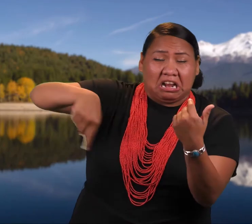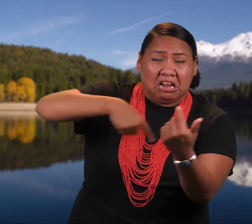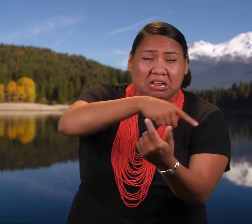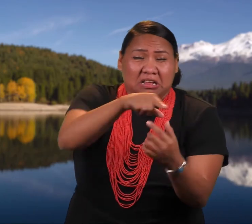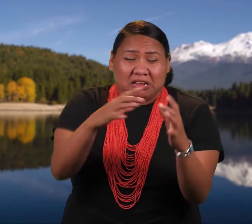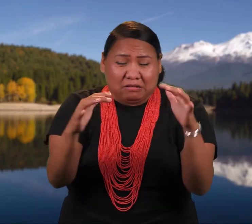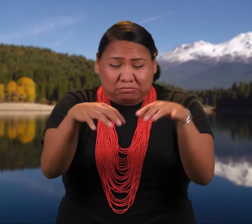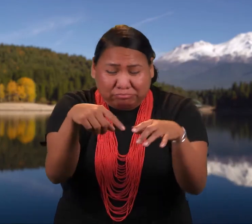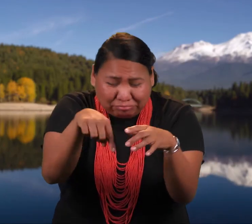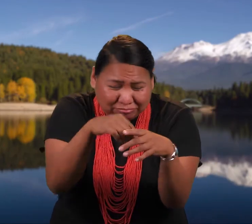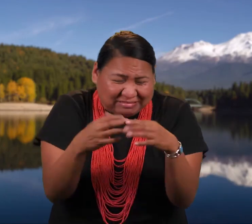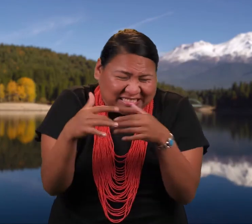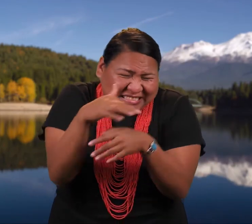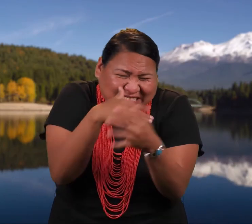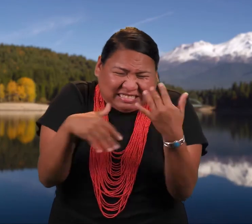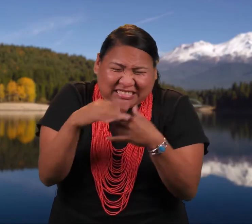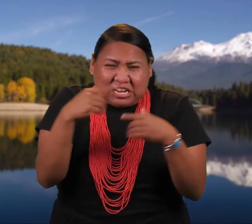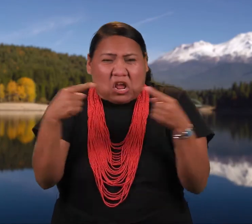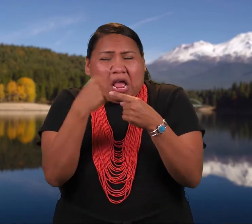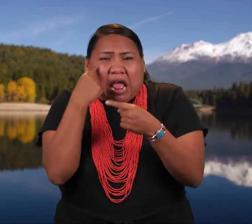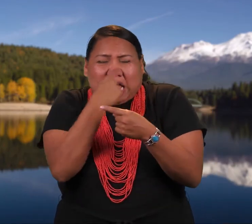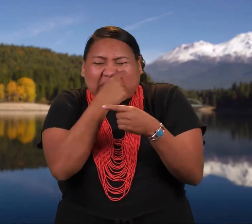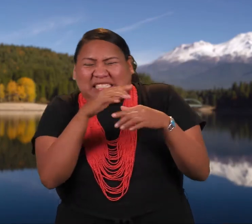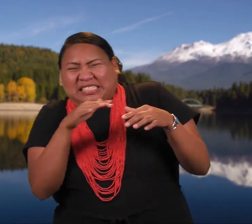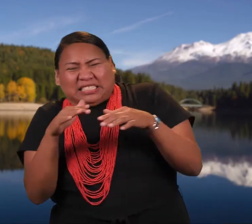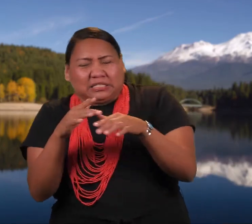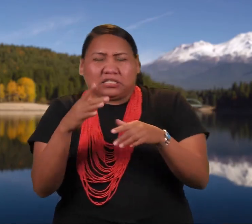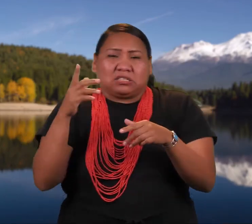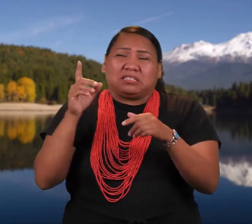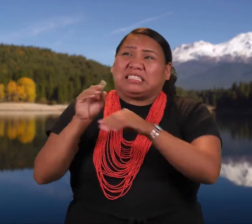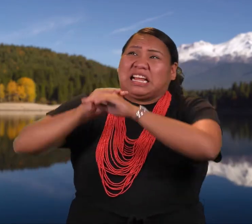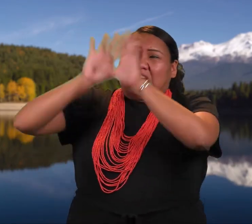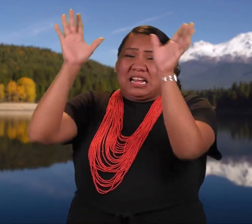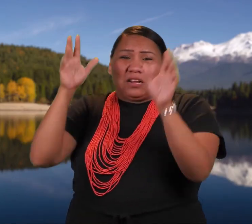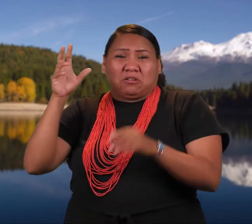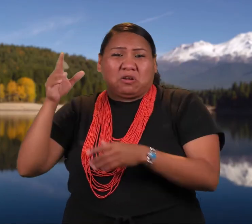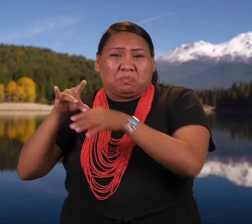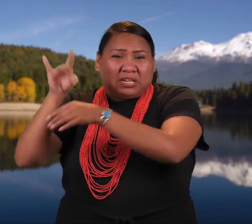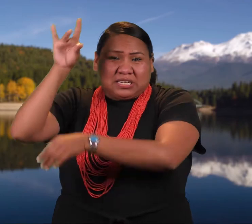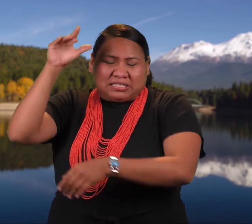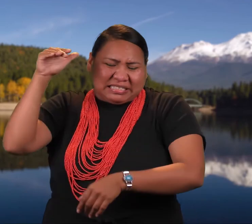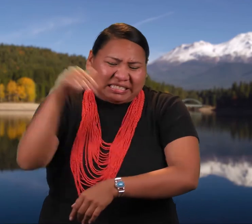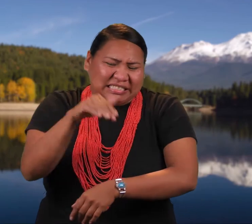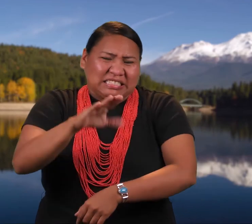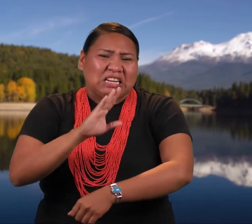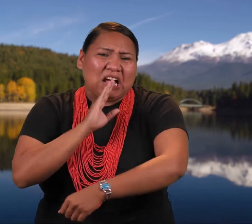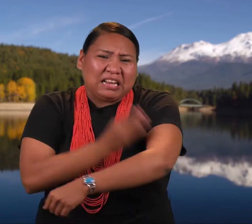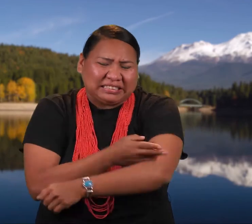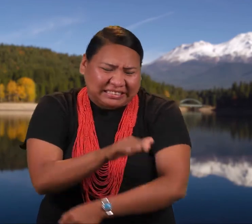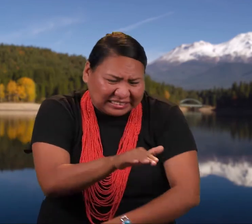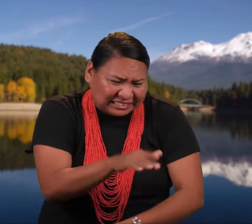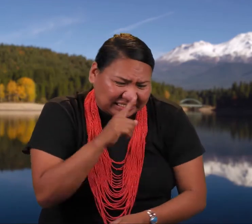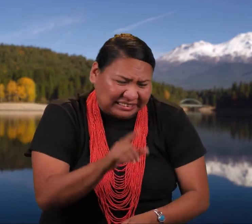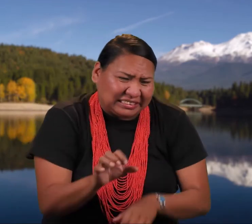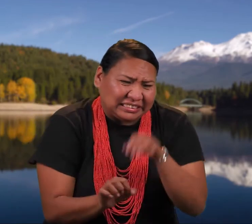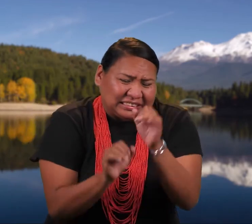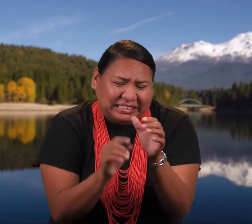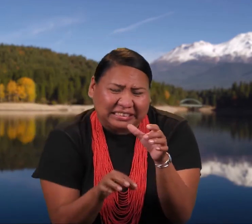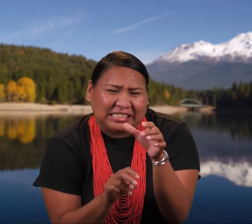that shook the top of the mountain. It blew and blew and roared and roared. Smoke blown from